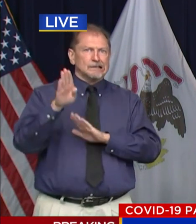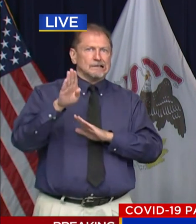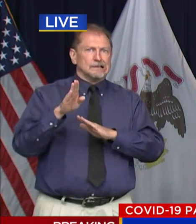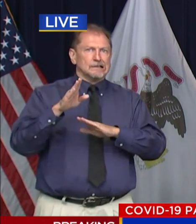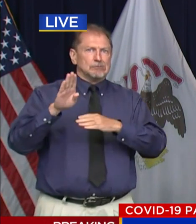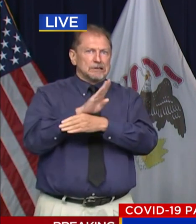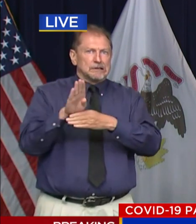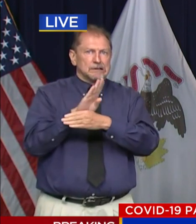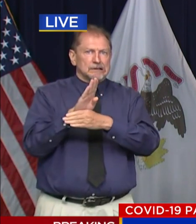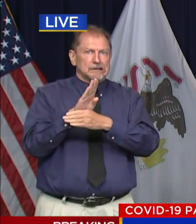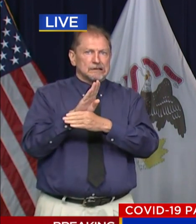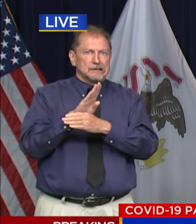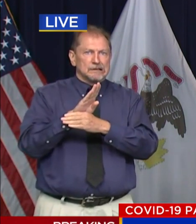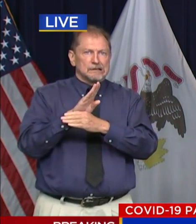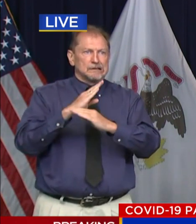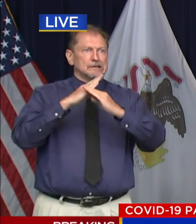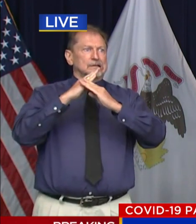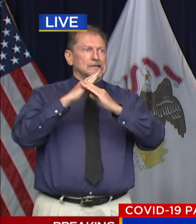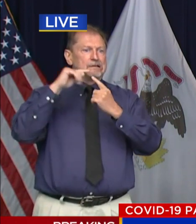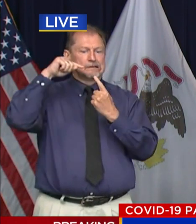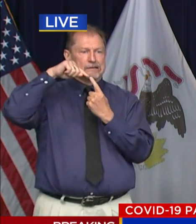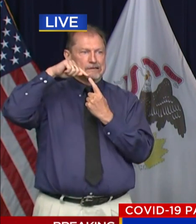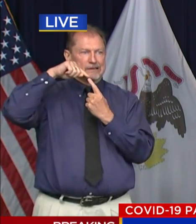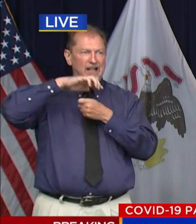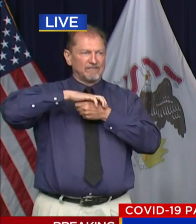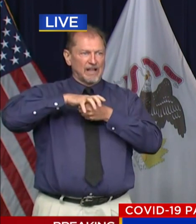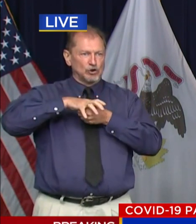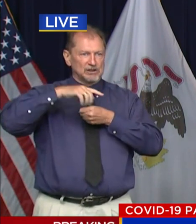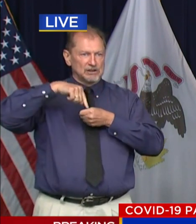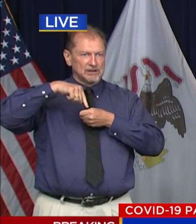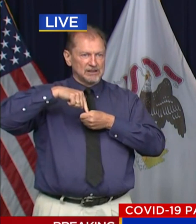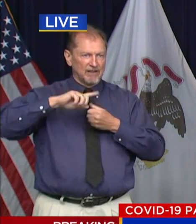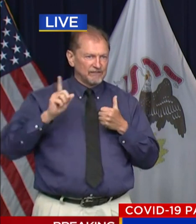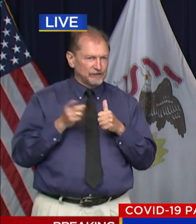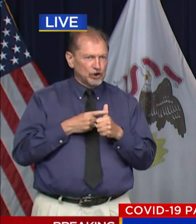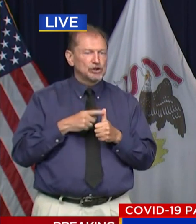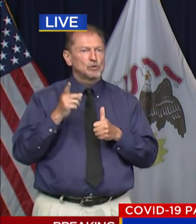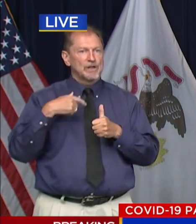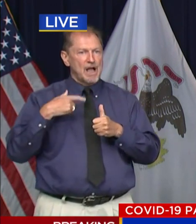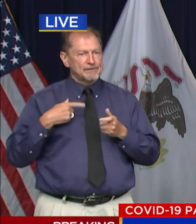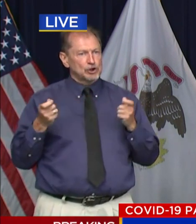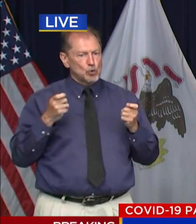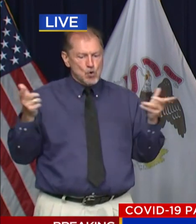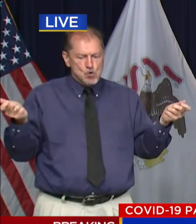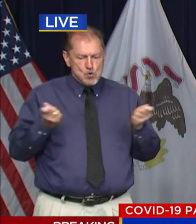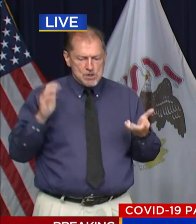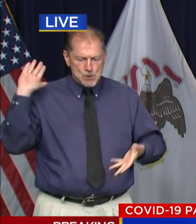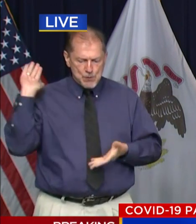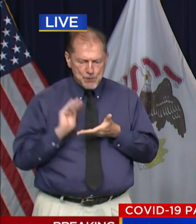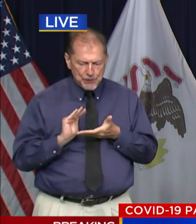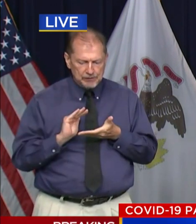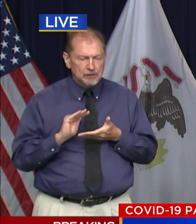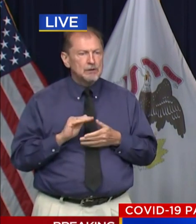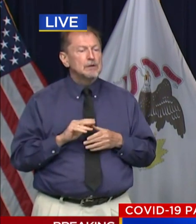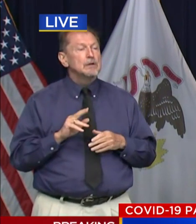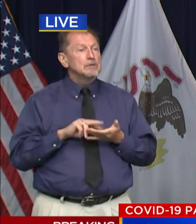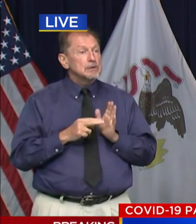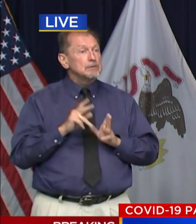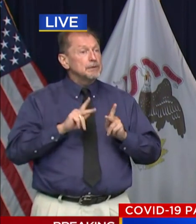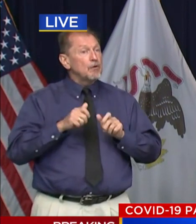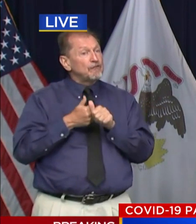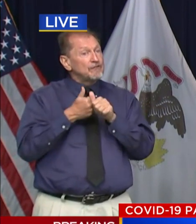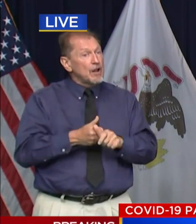the virus. Until we get it under control, either by people following the doctor-recommended mitigations